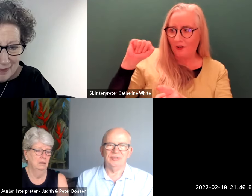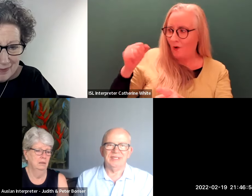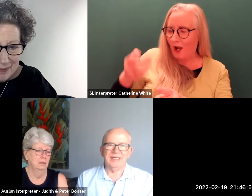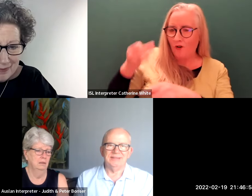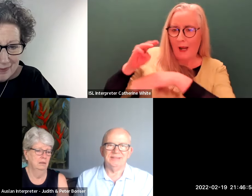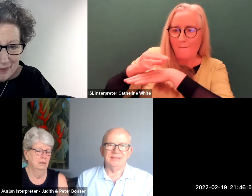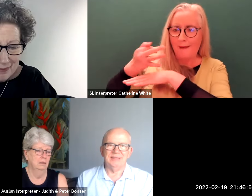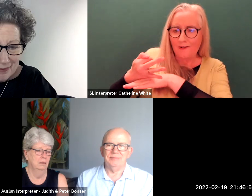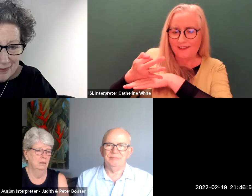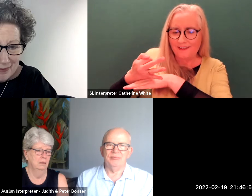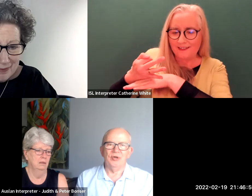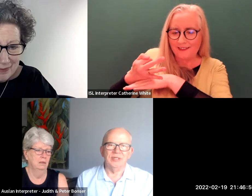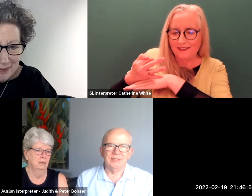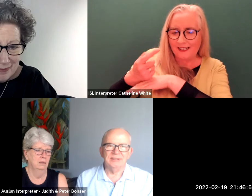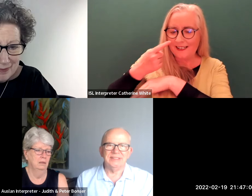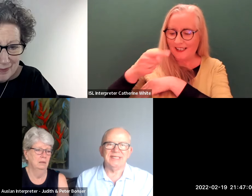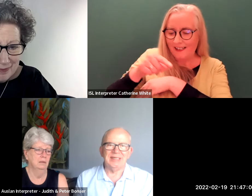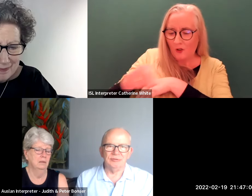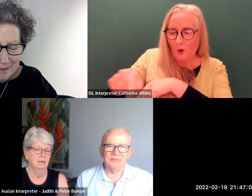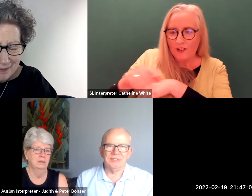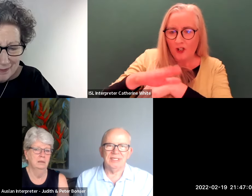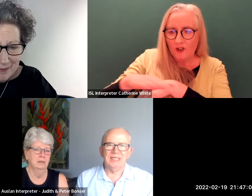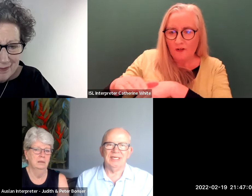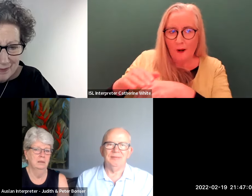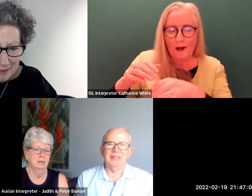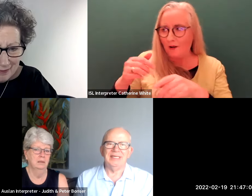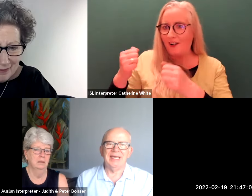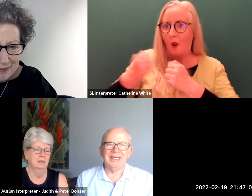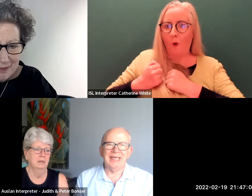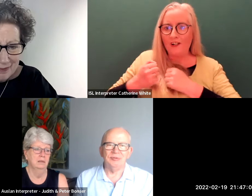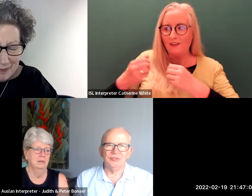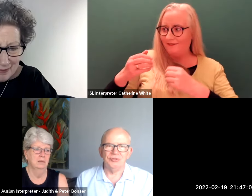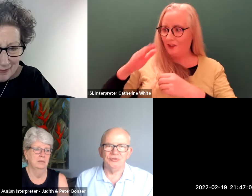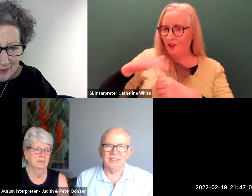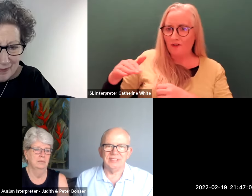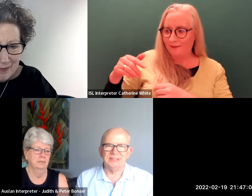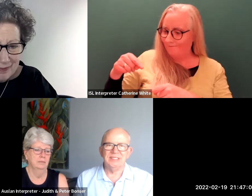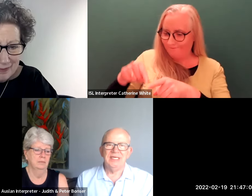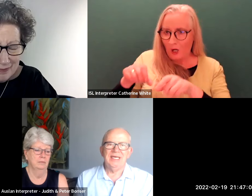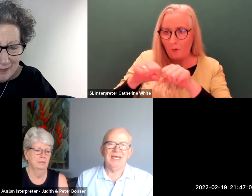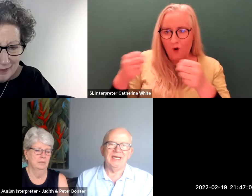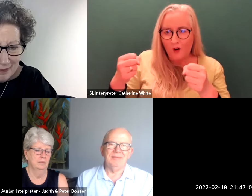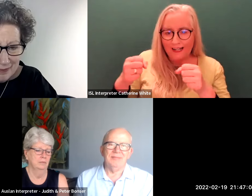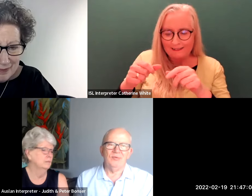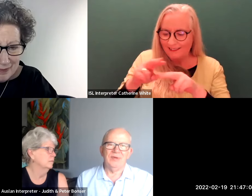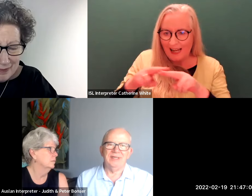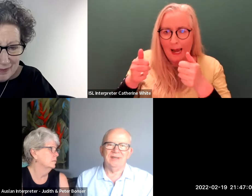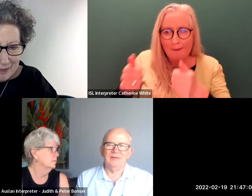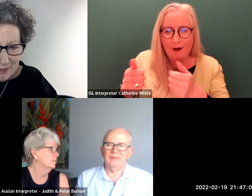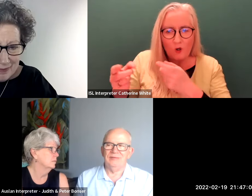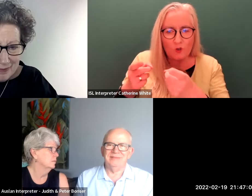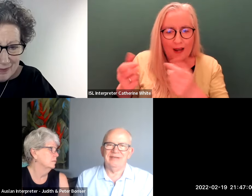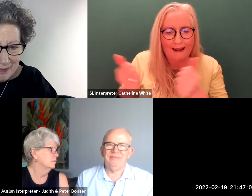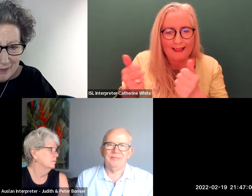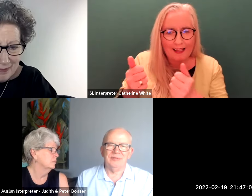children as broken disabled um you know unable to do things um when